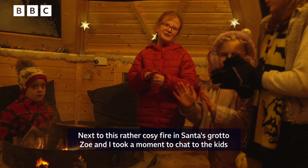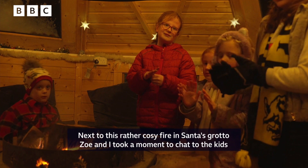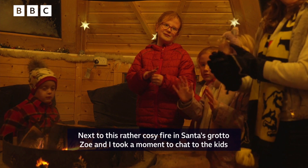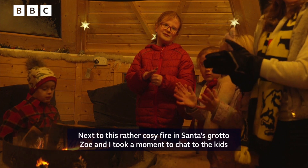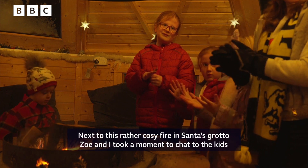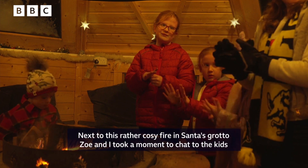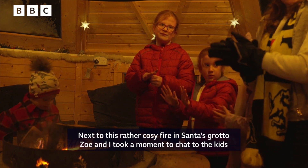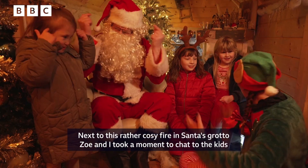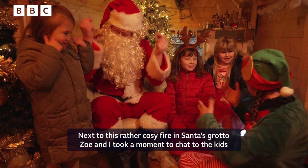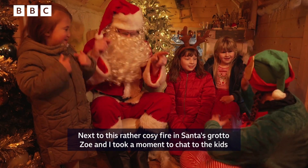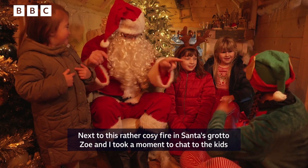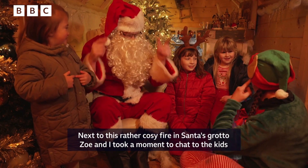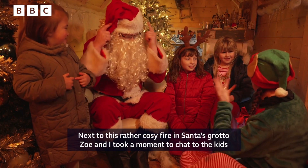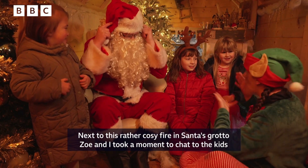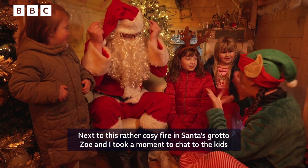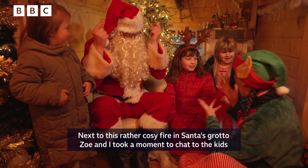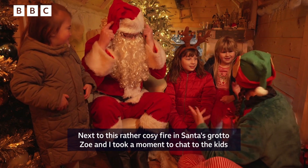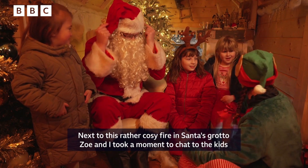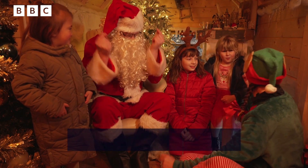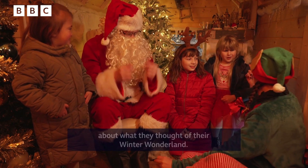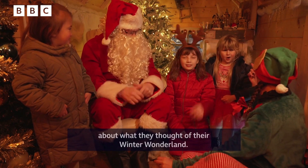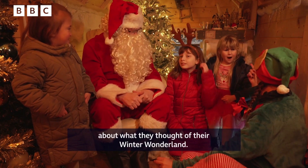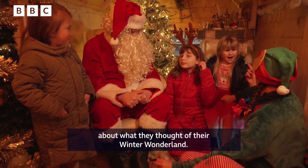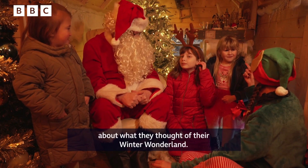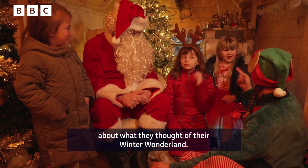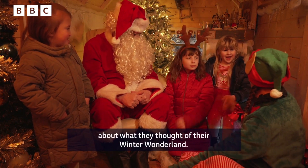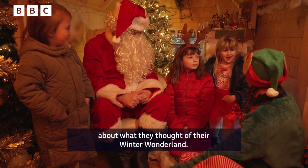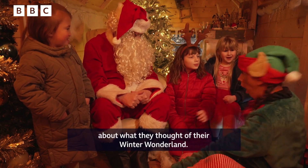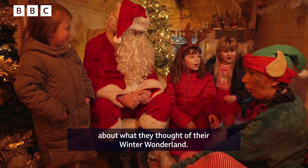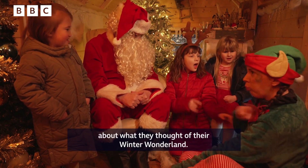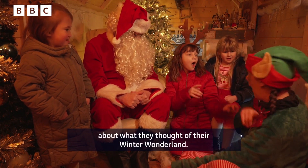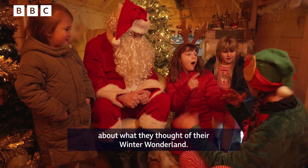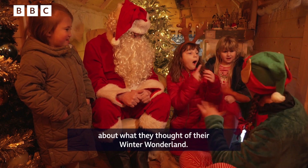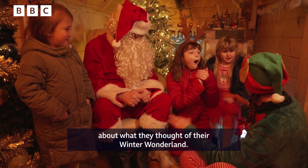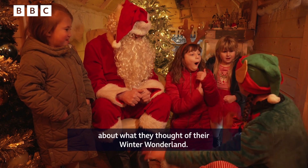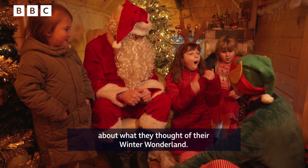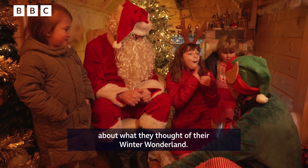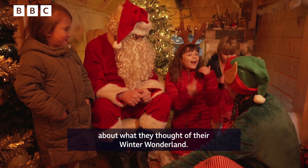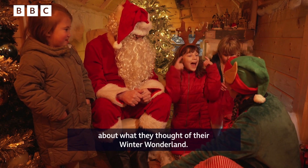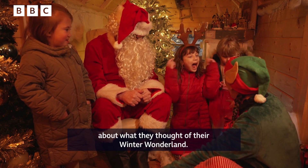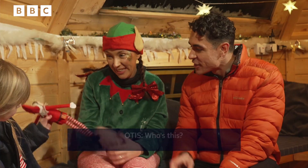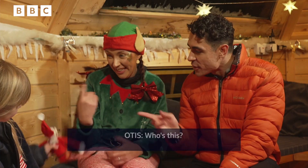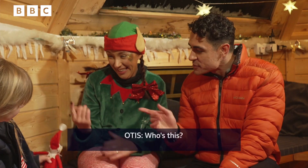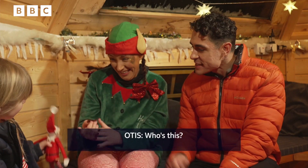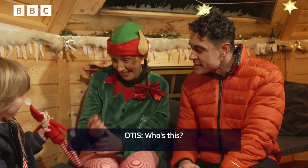Santa's grotto, Zoe and I took a moment to chat to the kids about what they thought of their winter wonderland. Who's this?